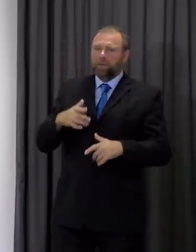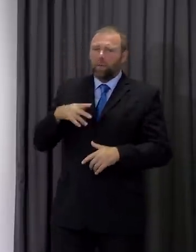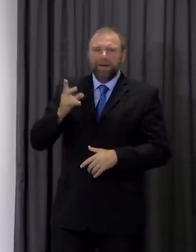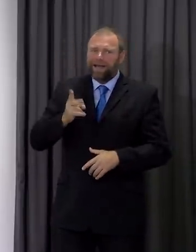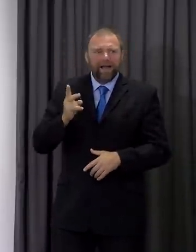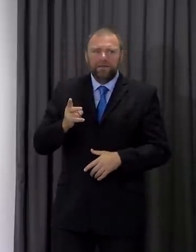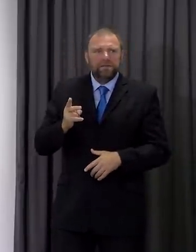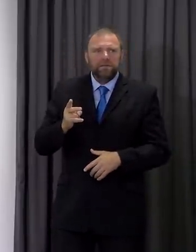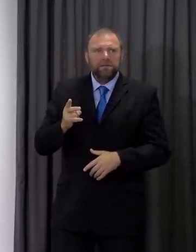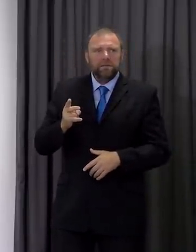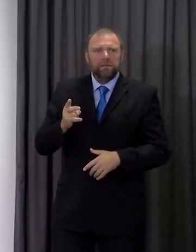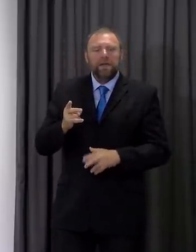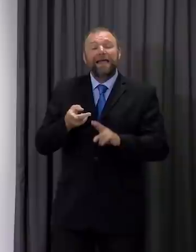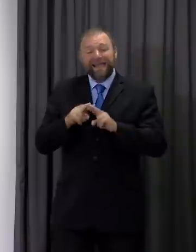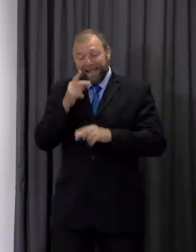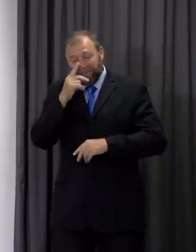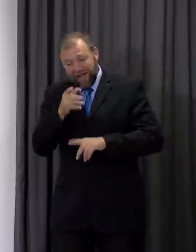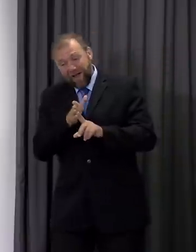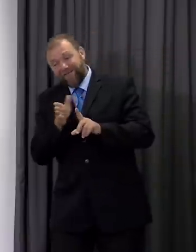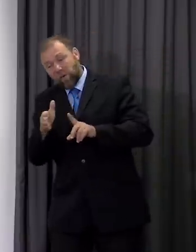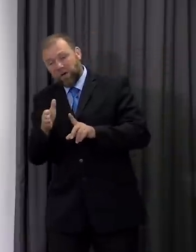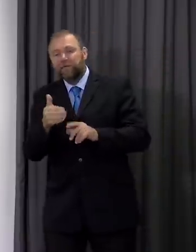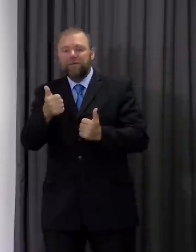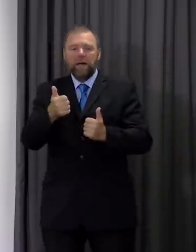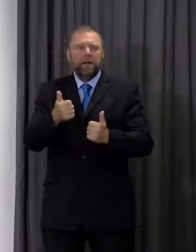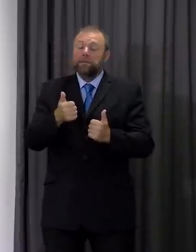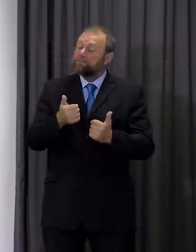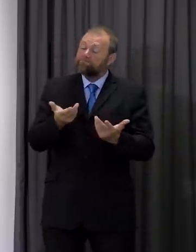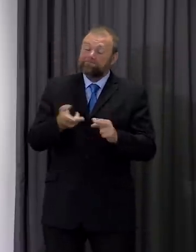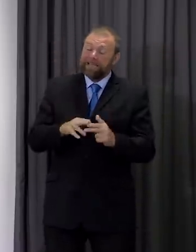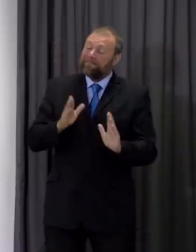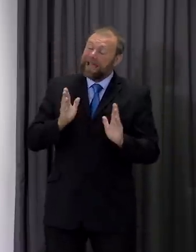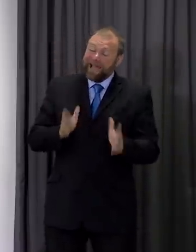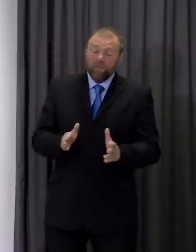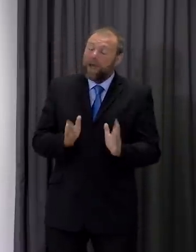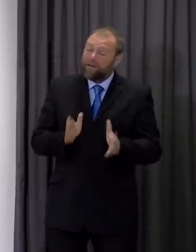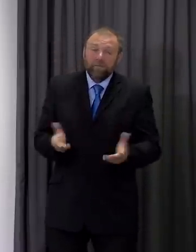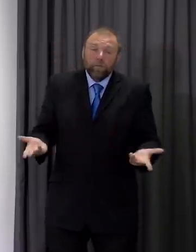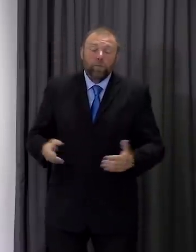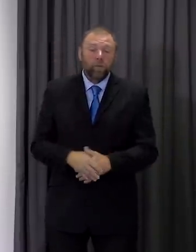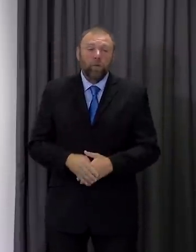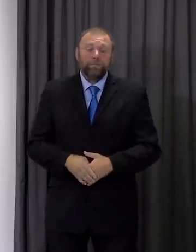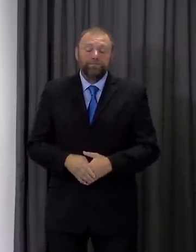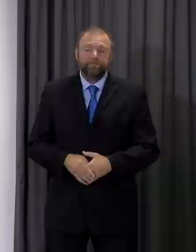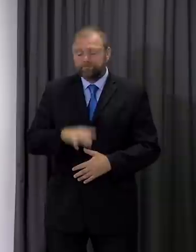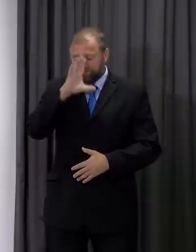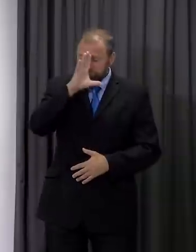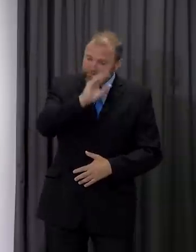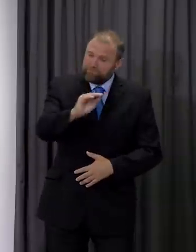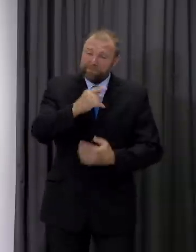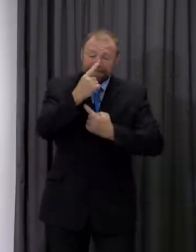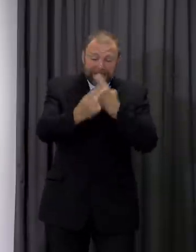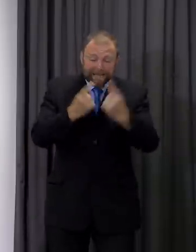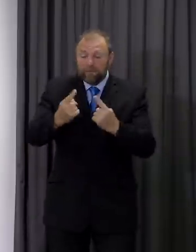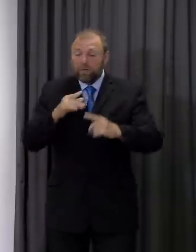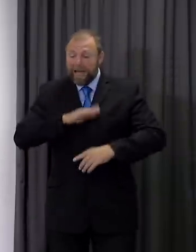it. But if it's necessary, then that's what we will do. So a message for all of us about our behaviour and a message for businesses to